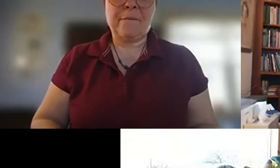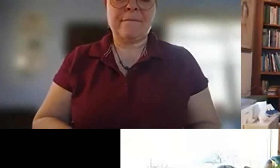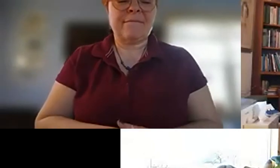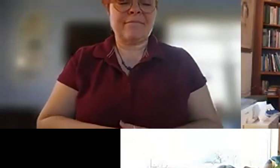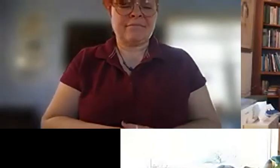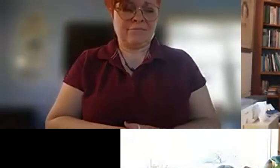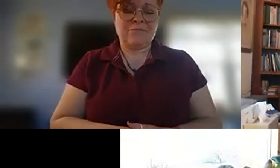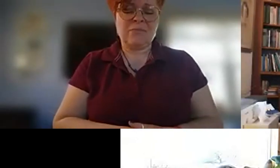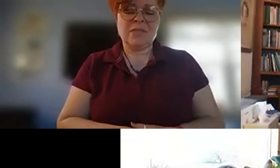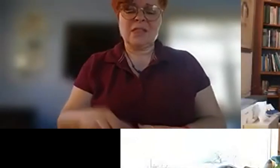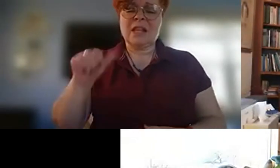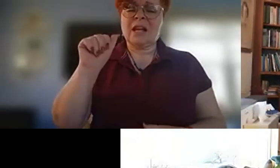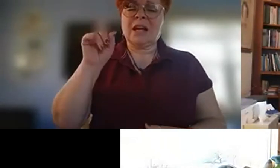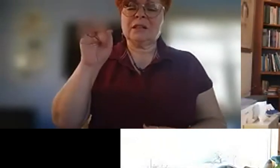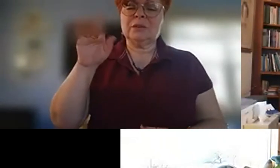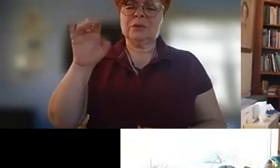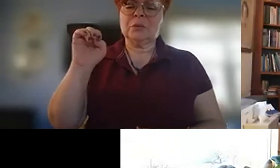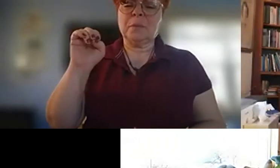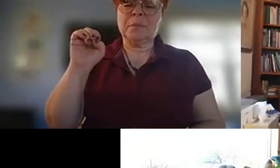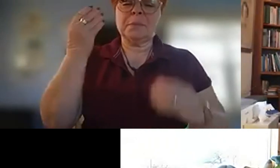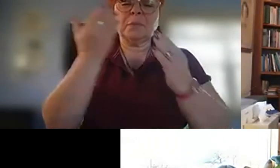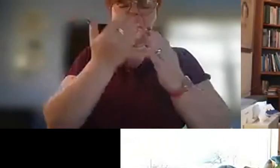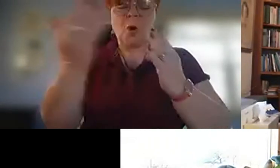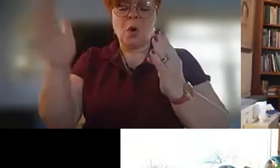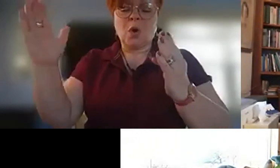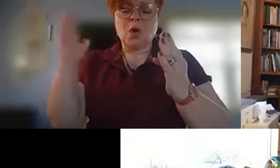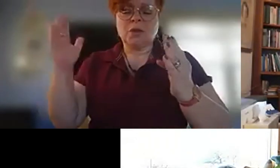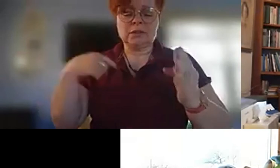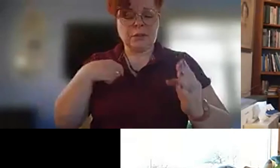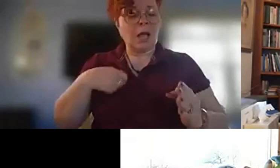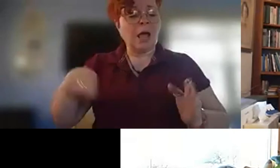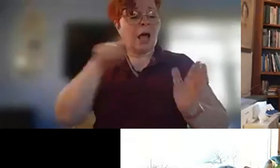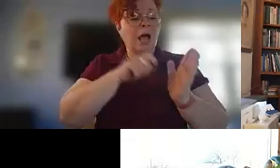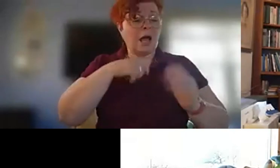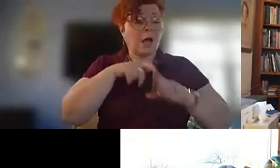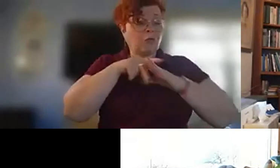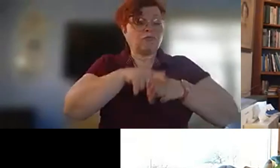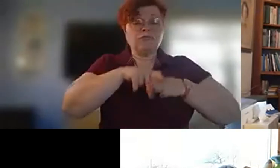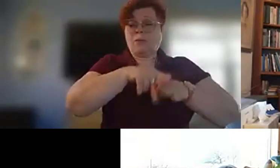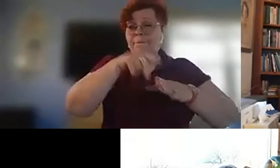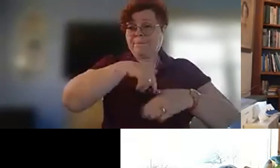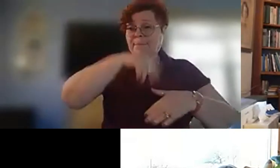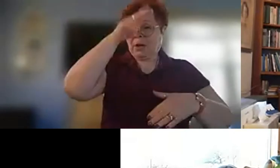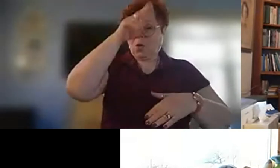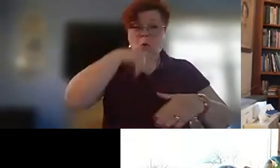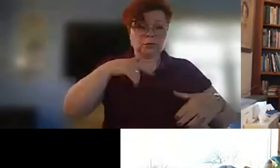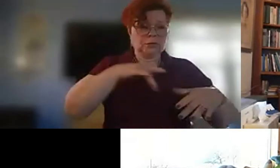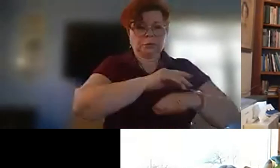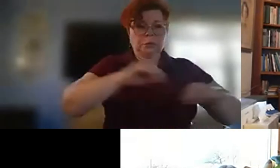adobe walls i rode my horse bareback along the dry wash cottonwood